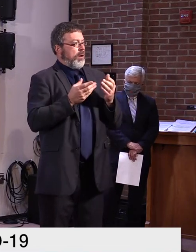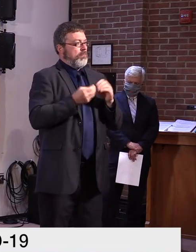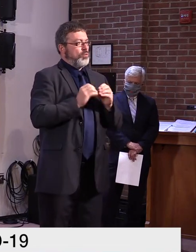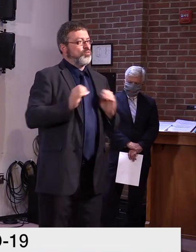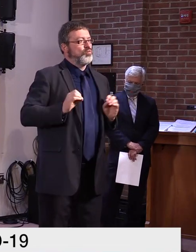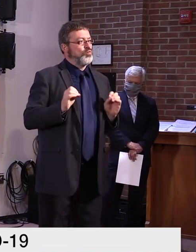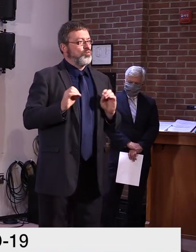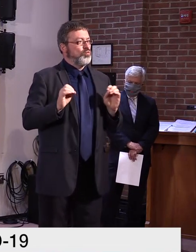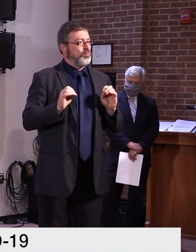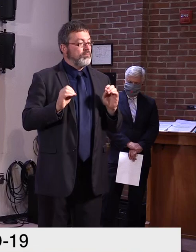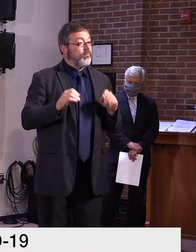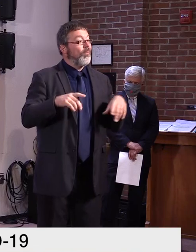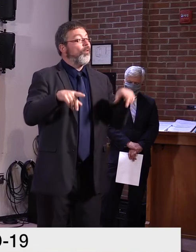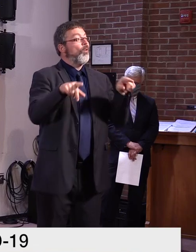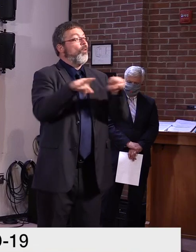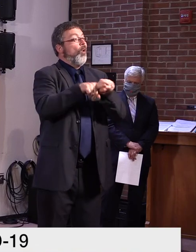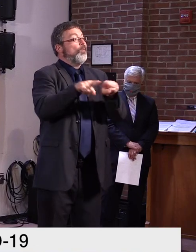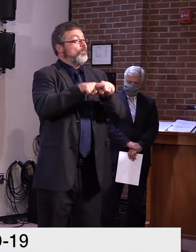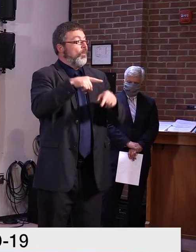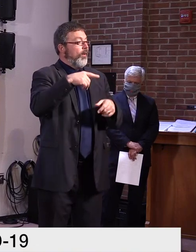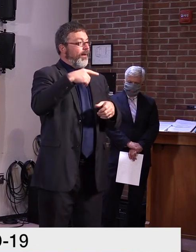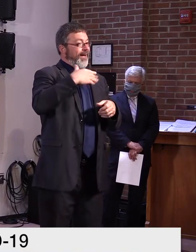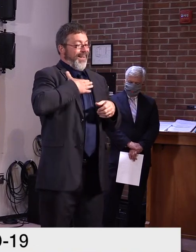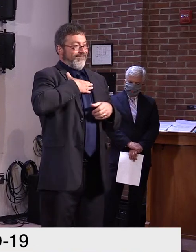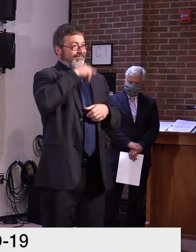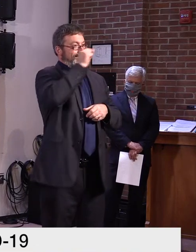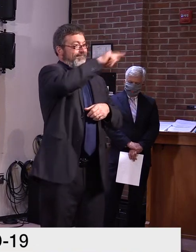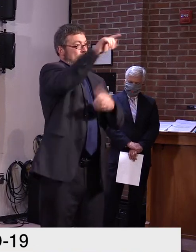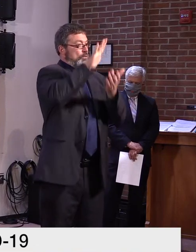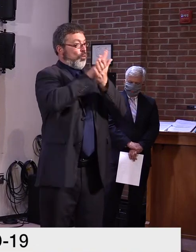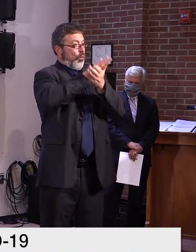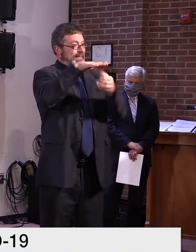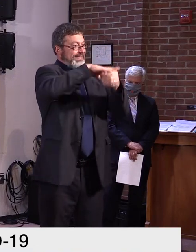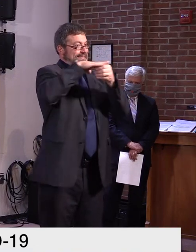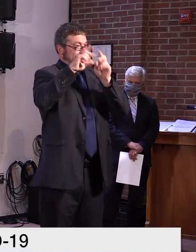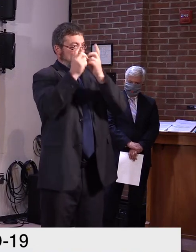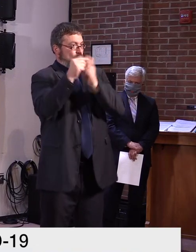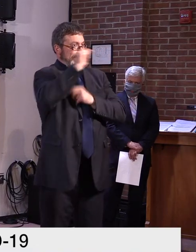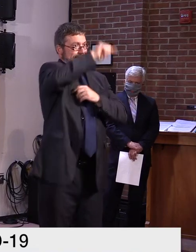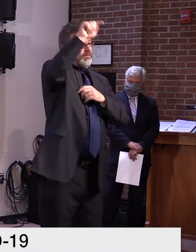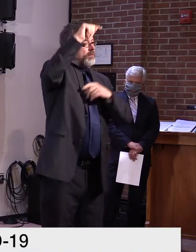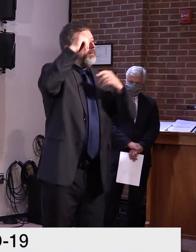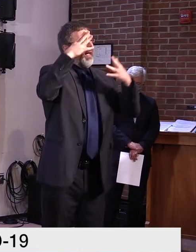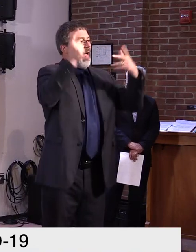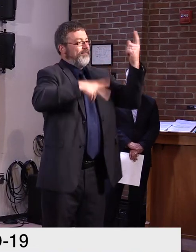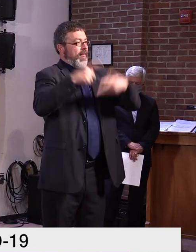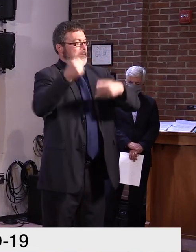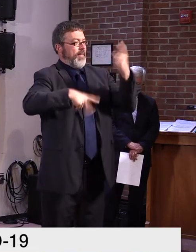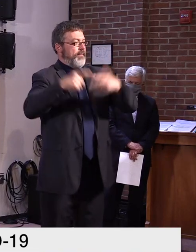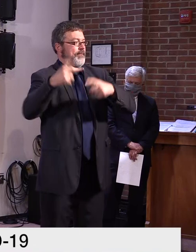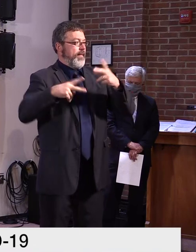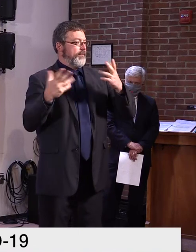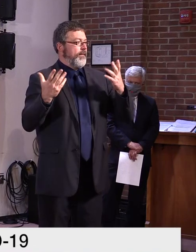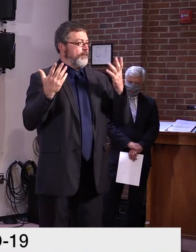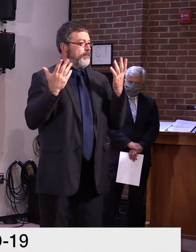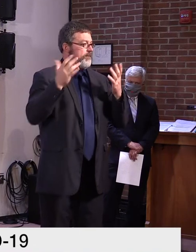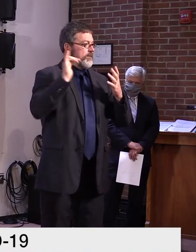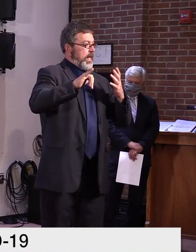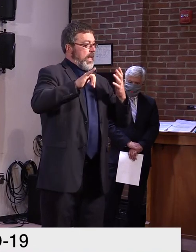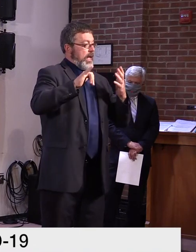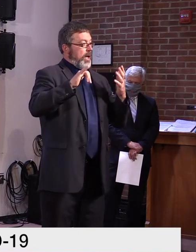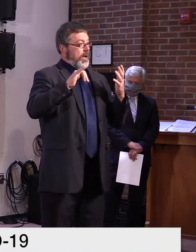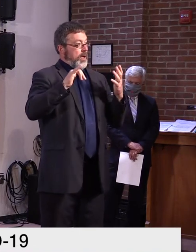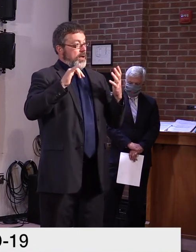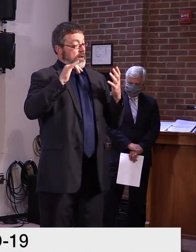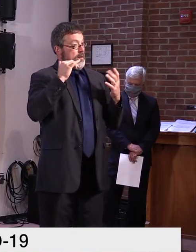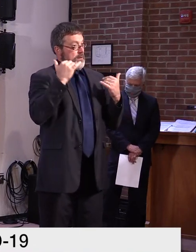you know, have opened at hybrid, uh, learning dispositions are, you know, starting to contemplate in-person instruction and there is some tension